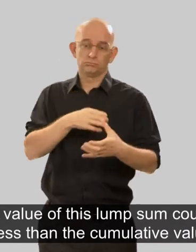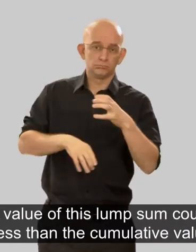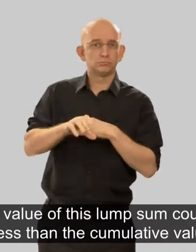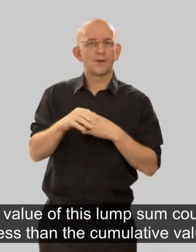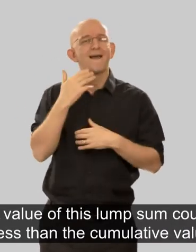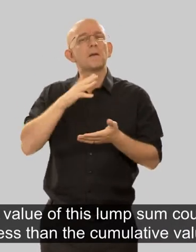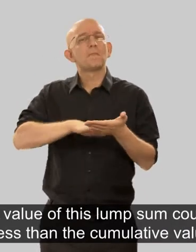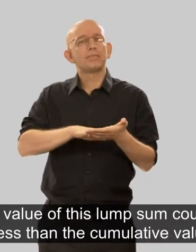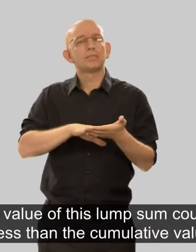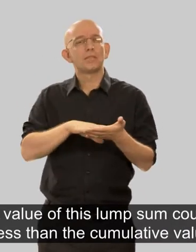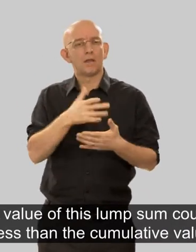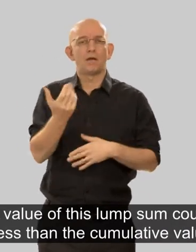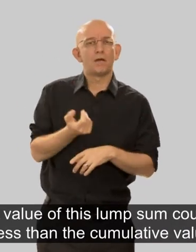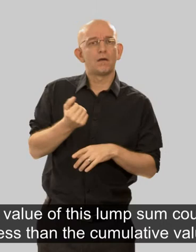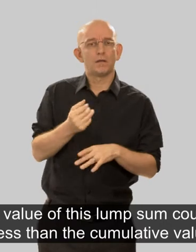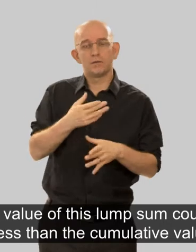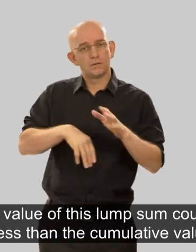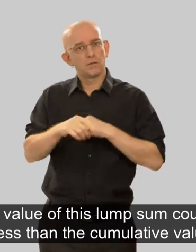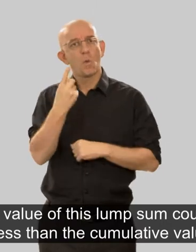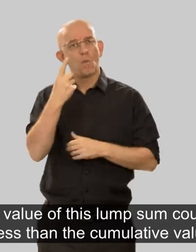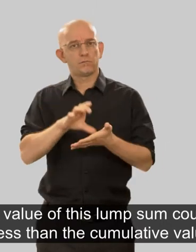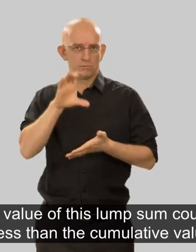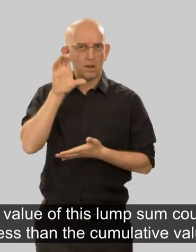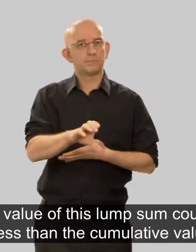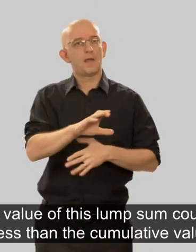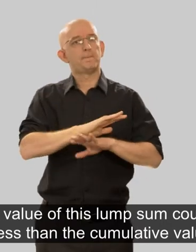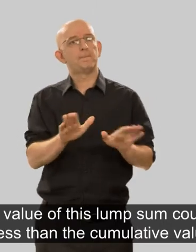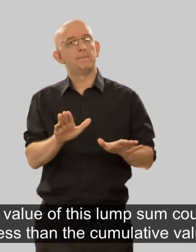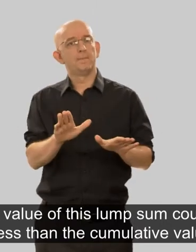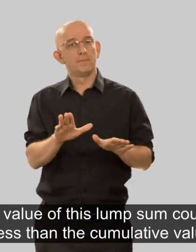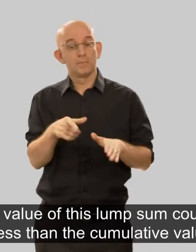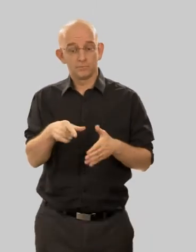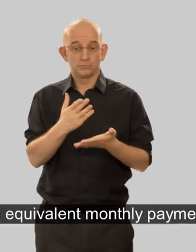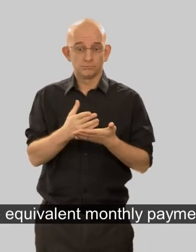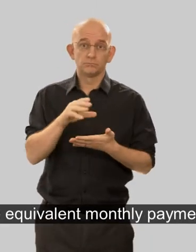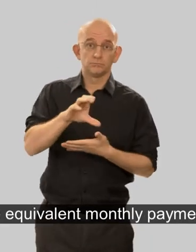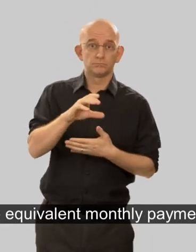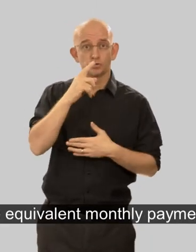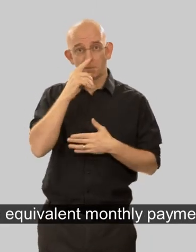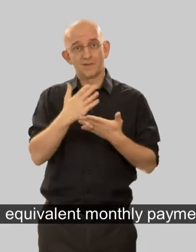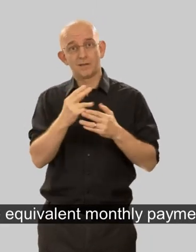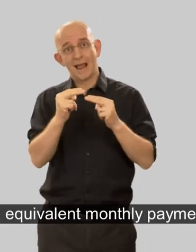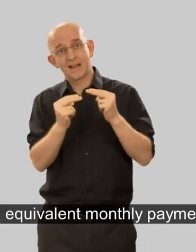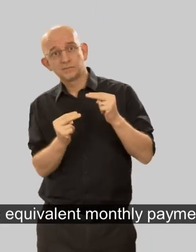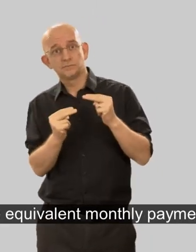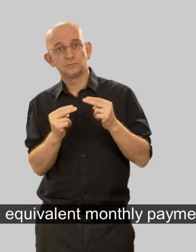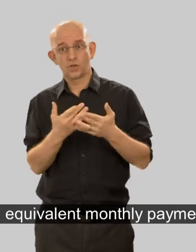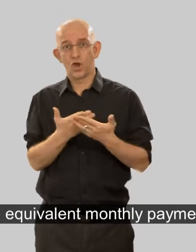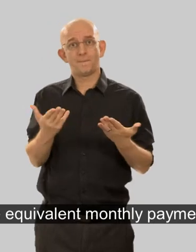The value of this lump sum could be less than the cumulative value of the equivalent monthly